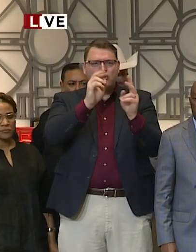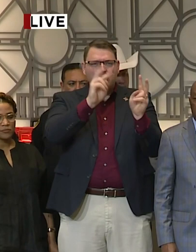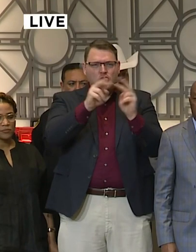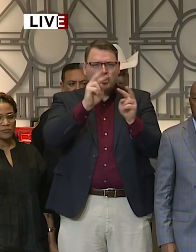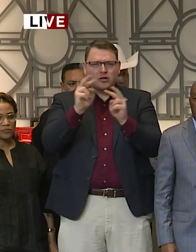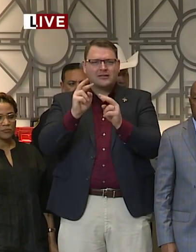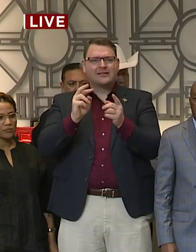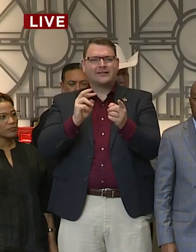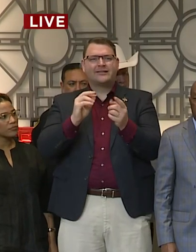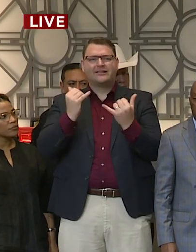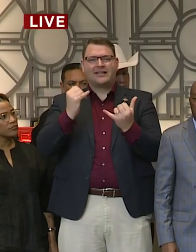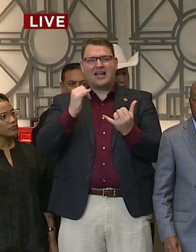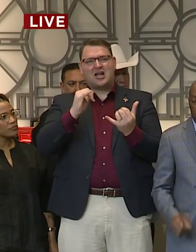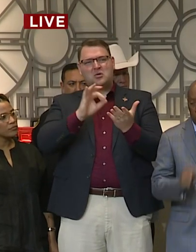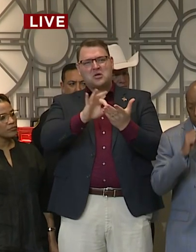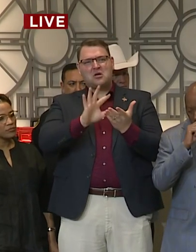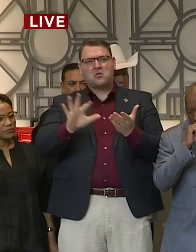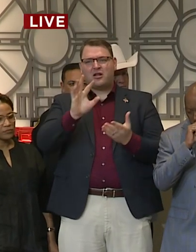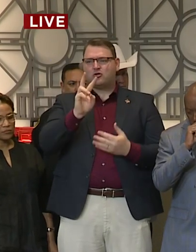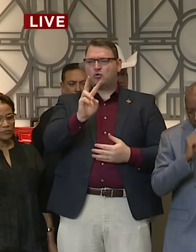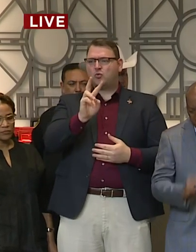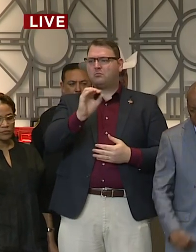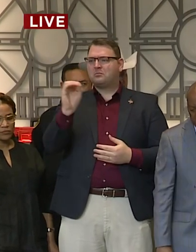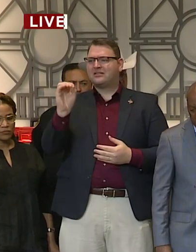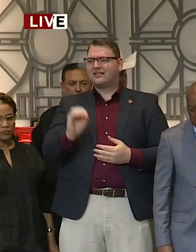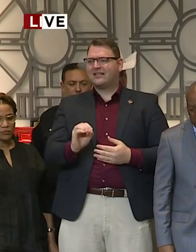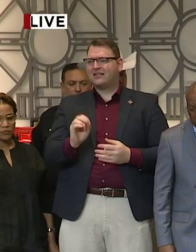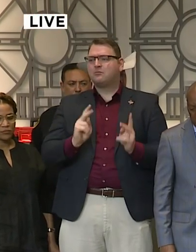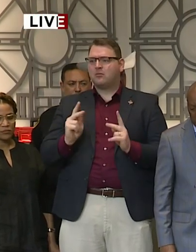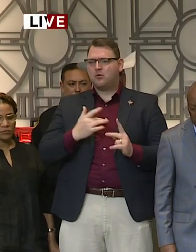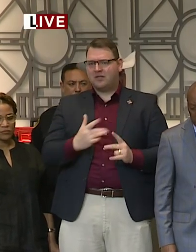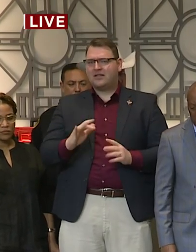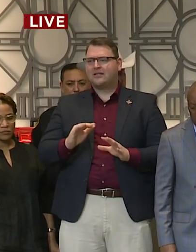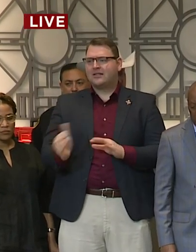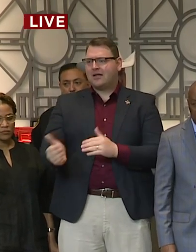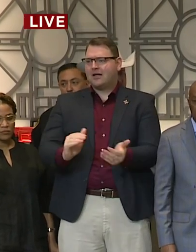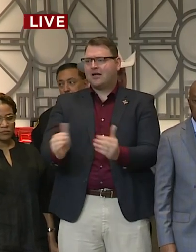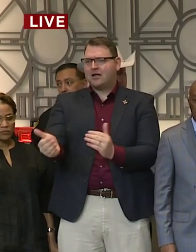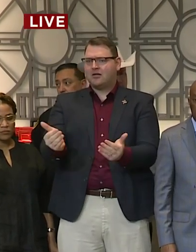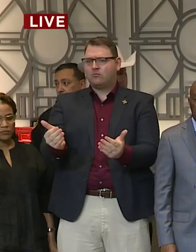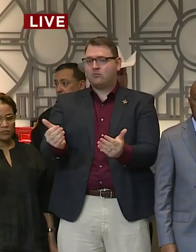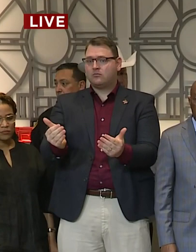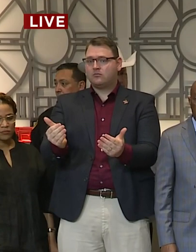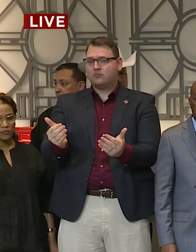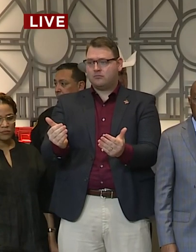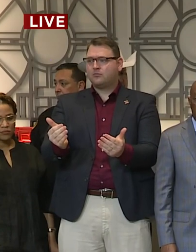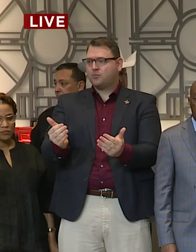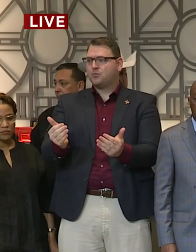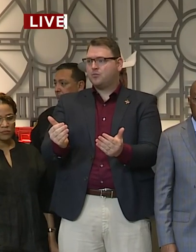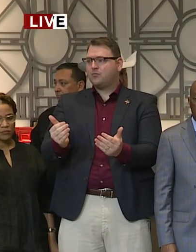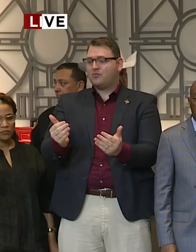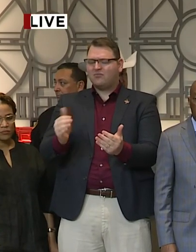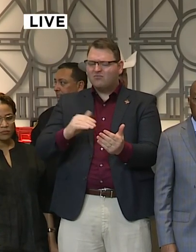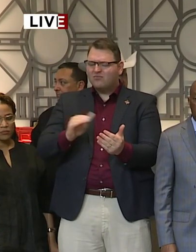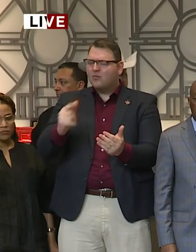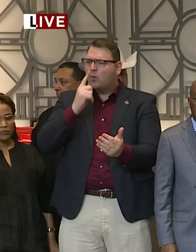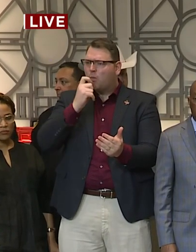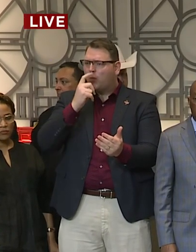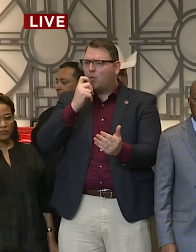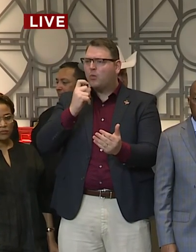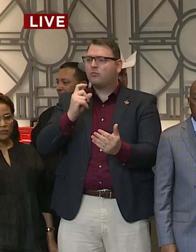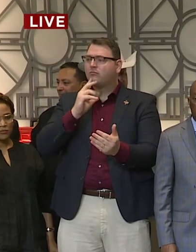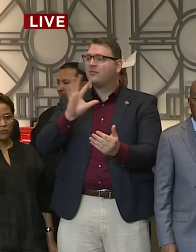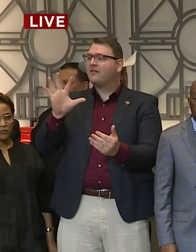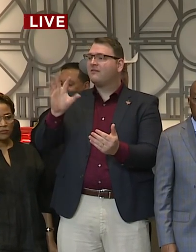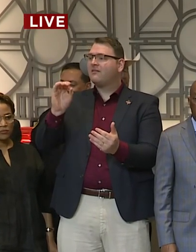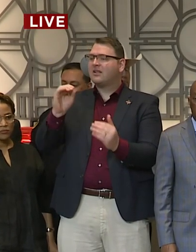So the death rate appears to be predominantly in people over the age of 50. That seems to be the highest percentage. But depending on which